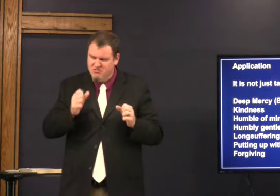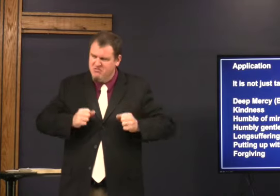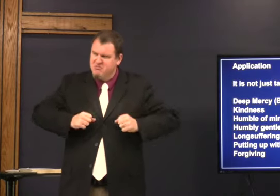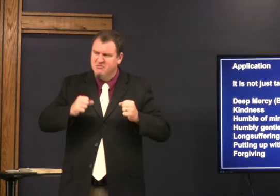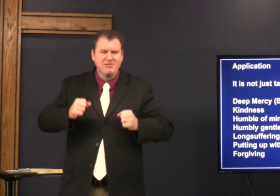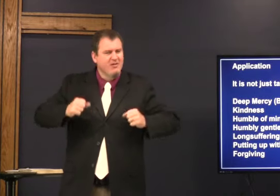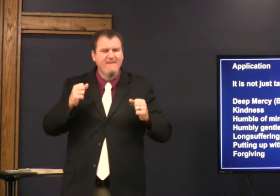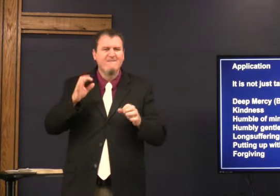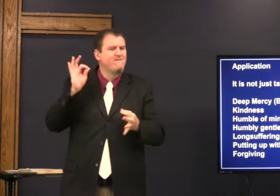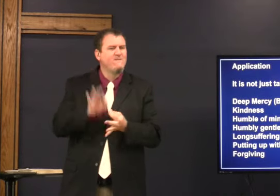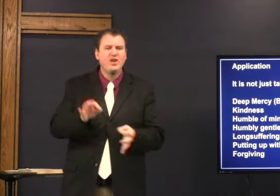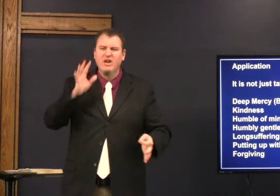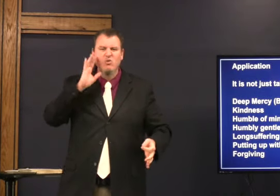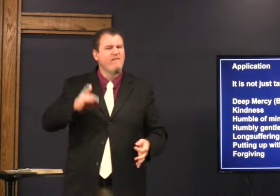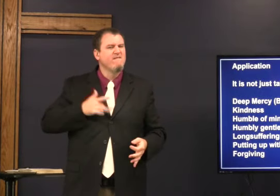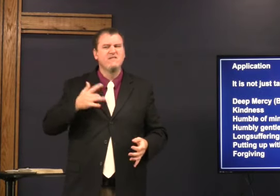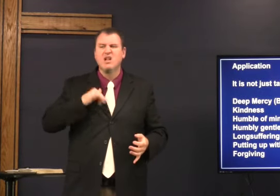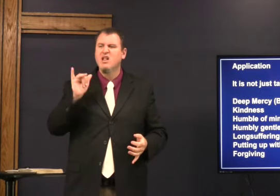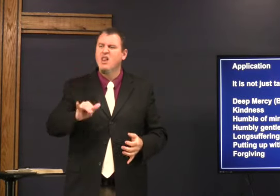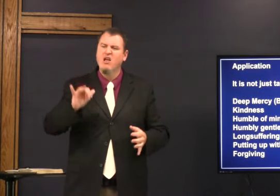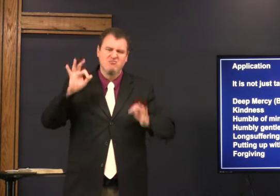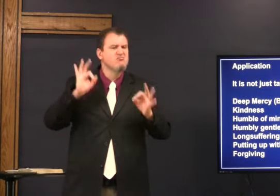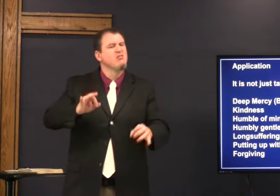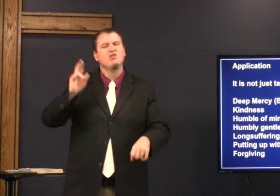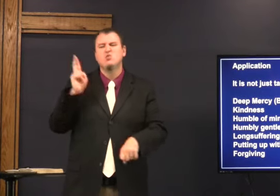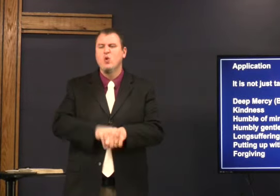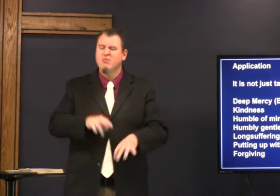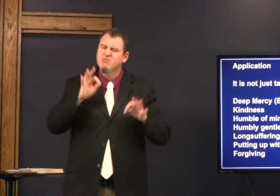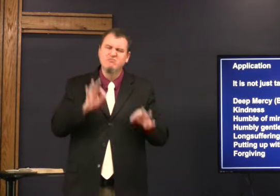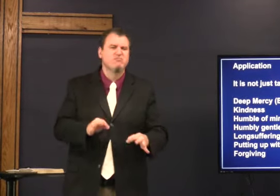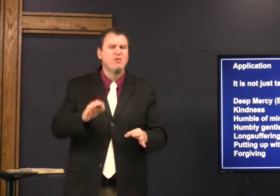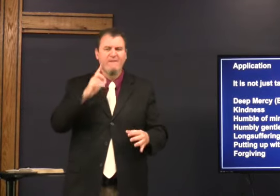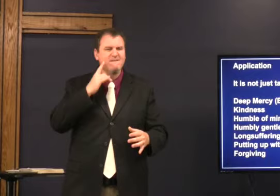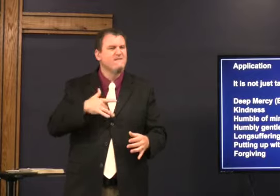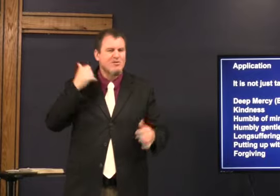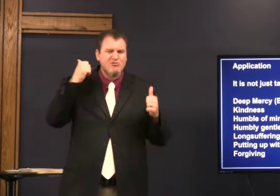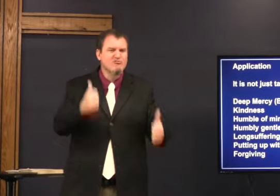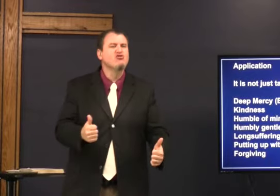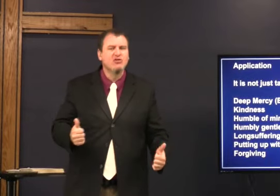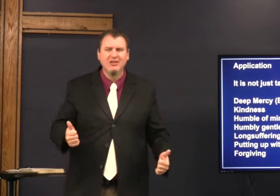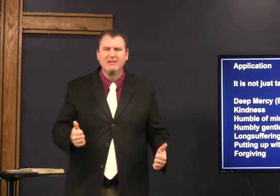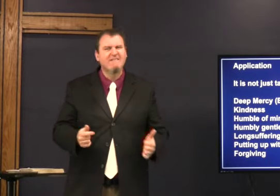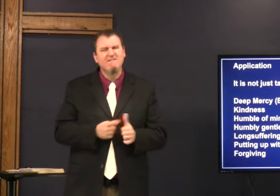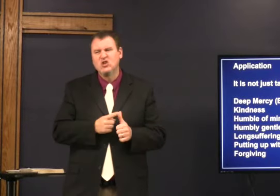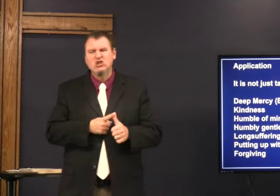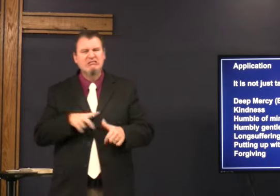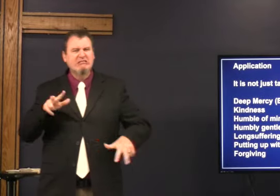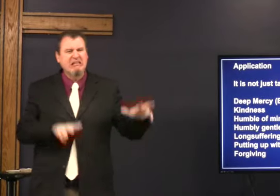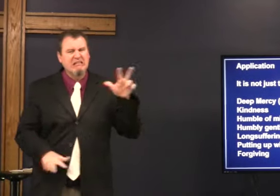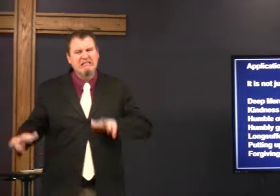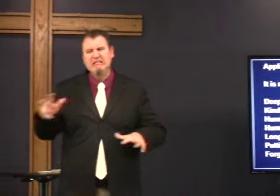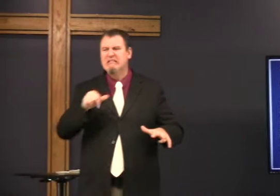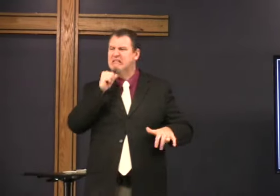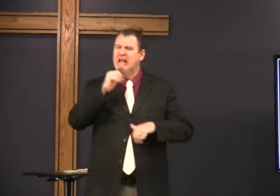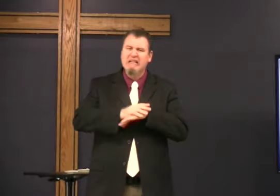as you wear it more you will break it in and it will fit perfect and feel good but at first it's